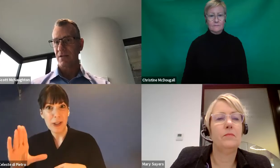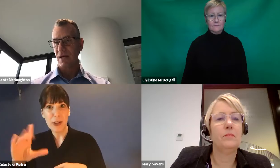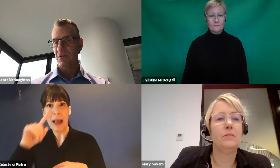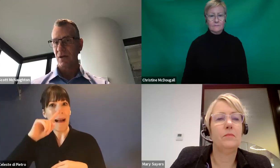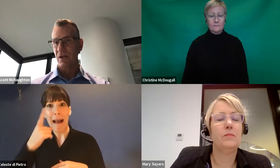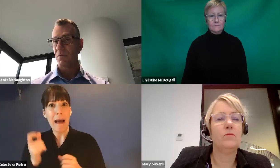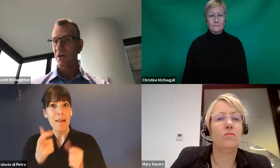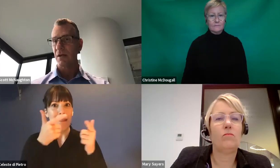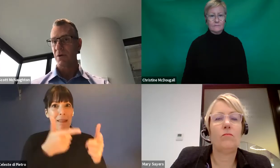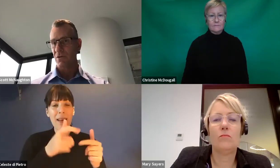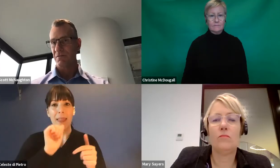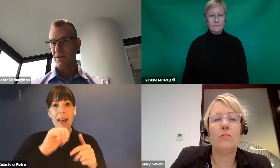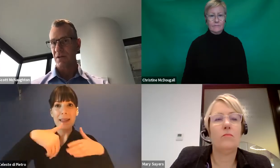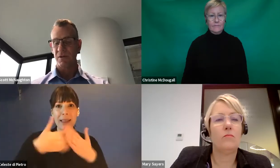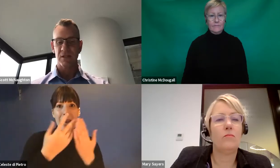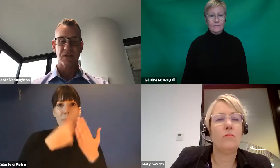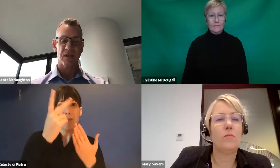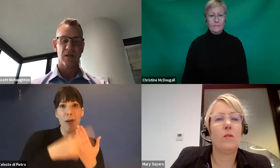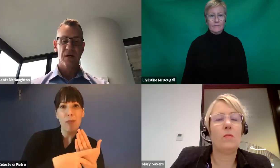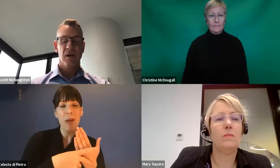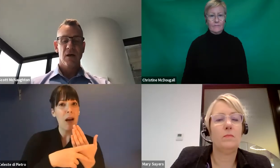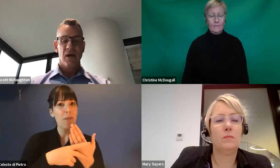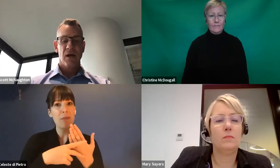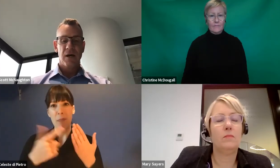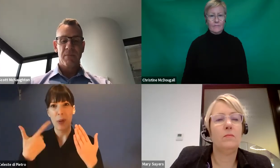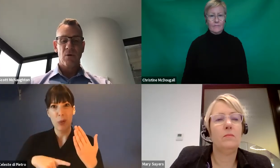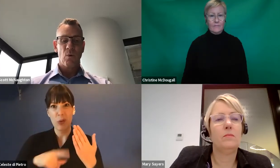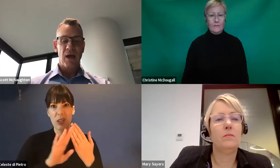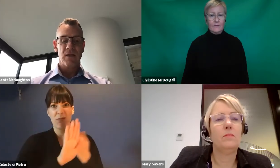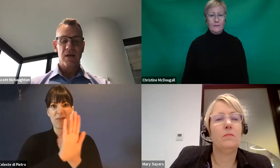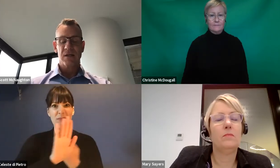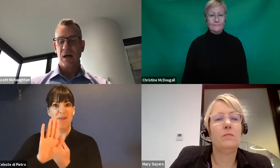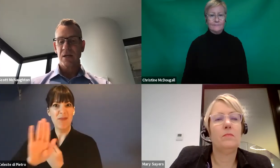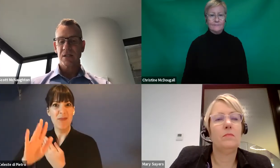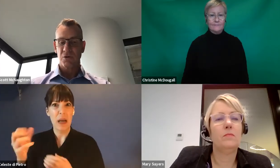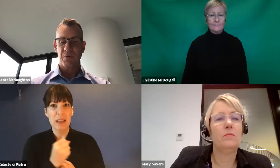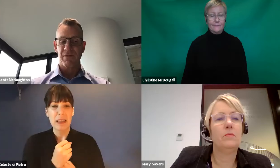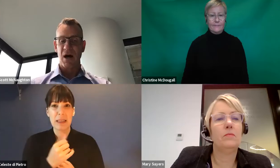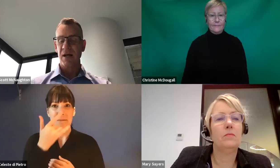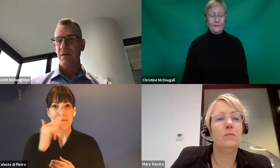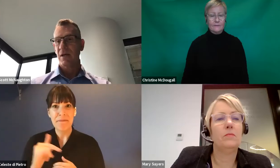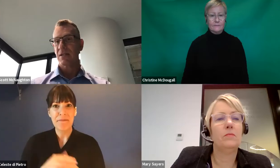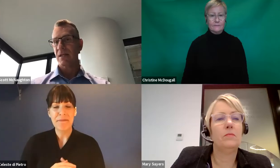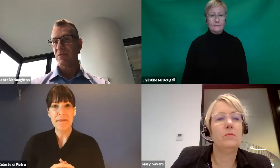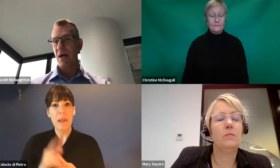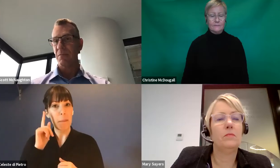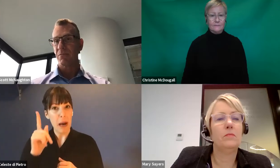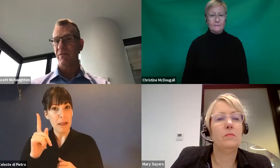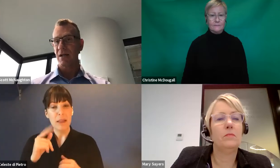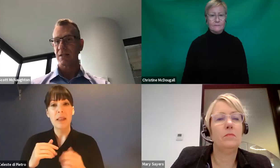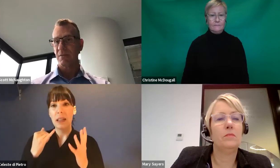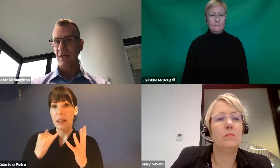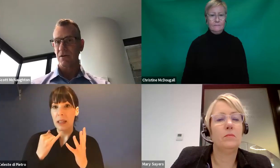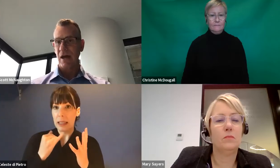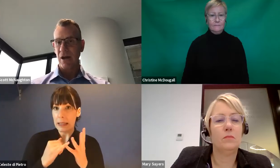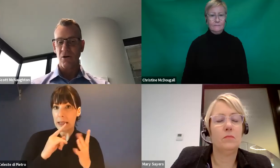other activities that are doing in community because of physical distancing. Where the SIL provider steps up and